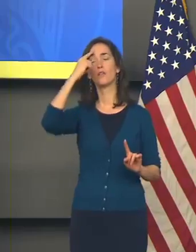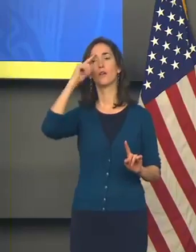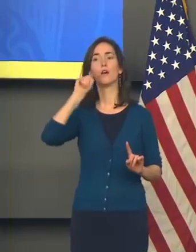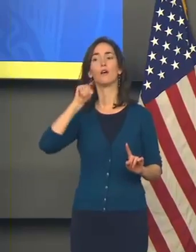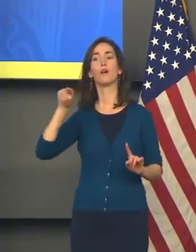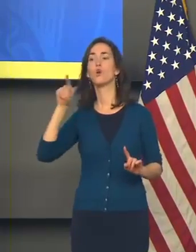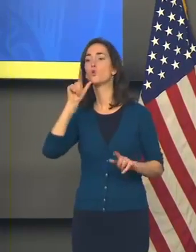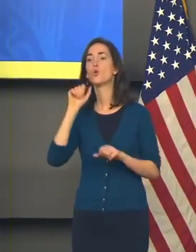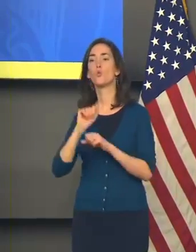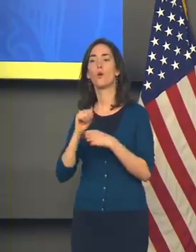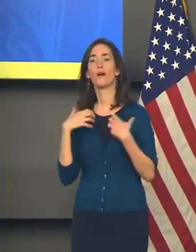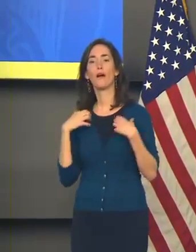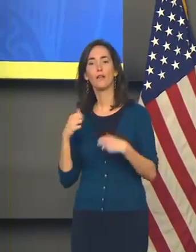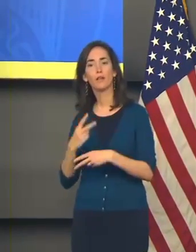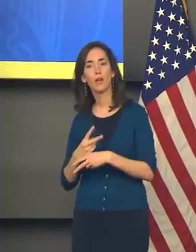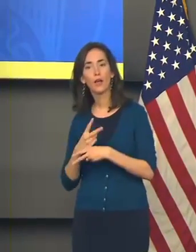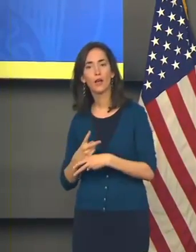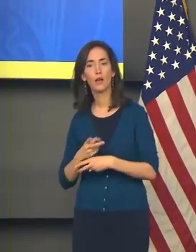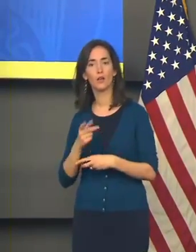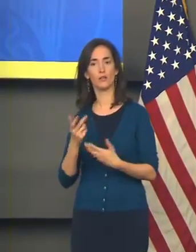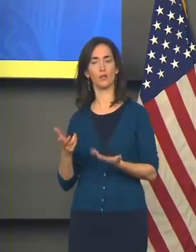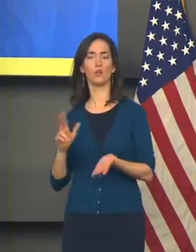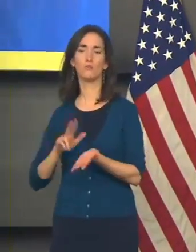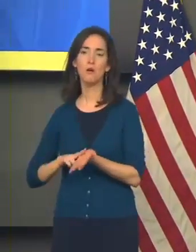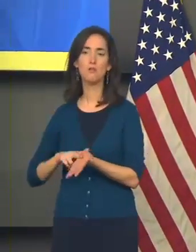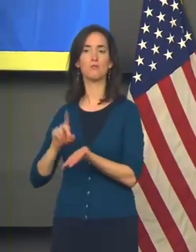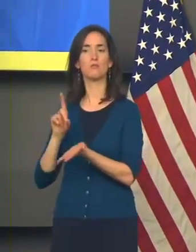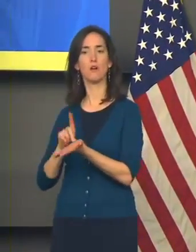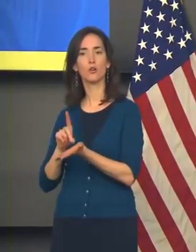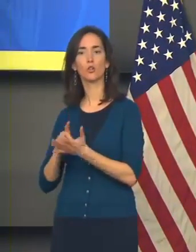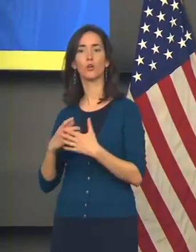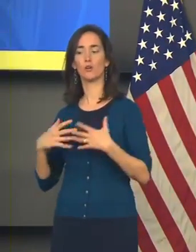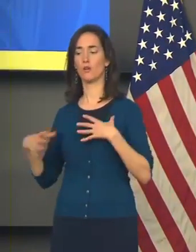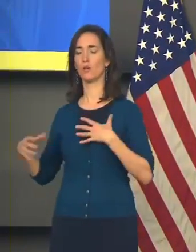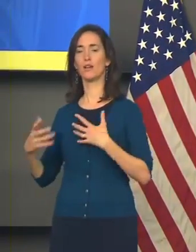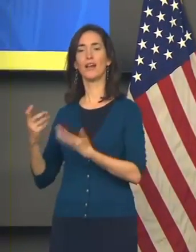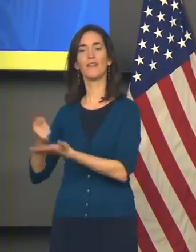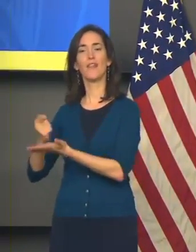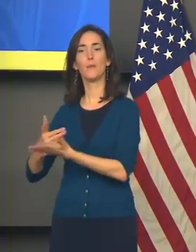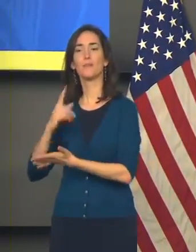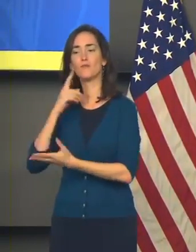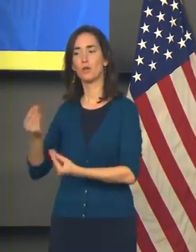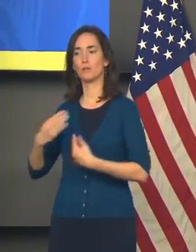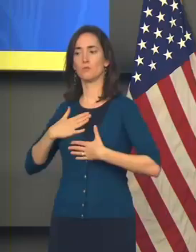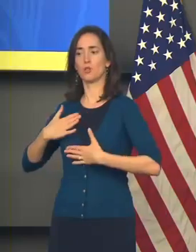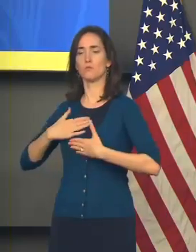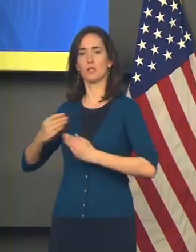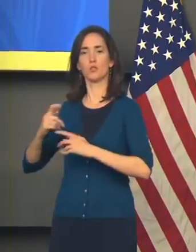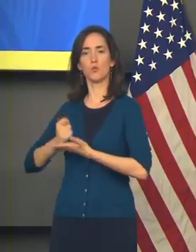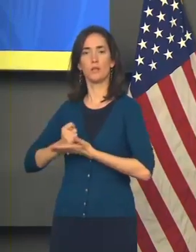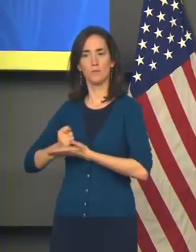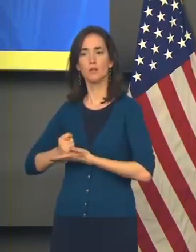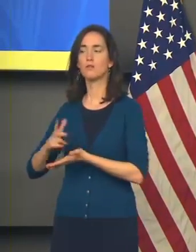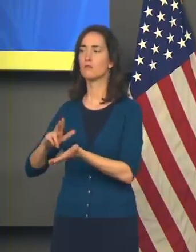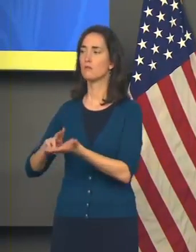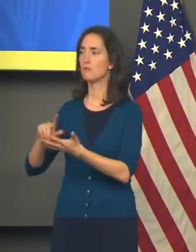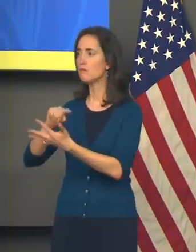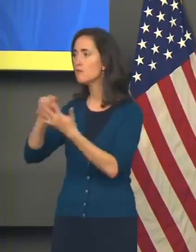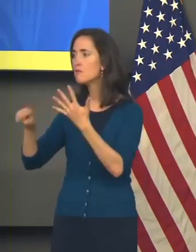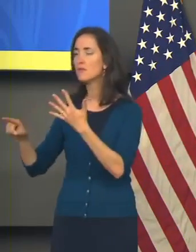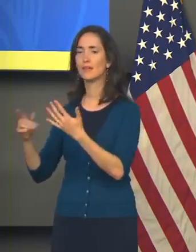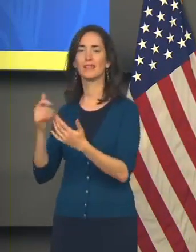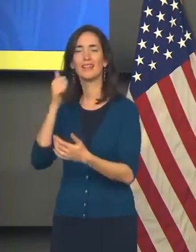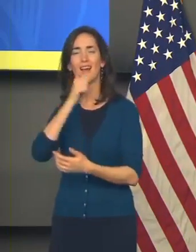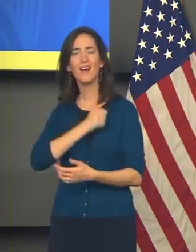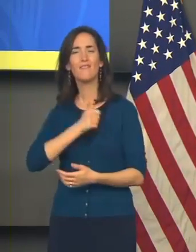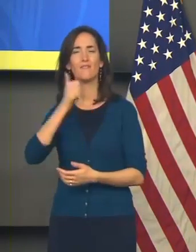of our health care professionals. Those respiratory therapists and nurses and doctors who are going to